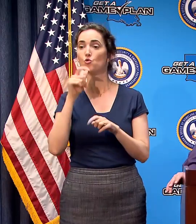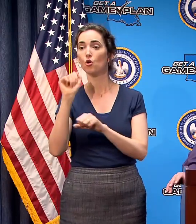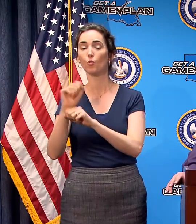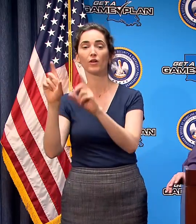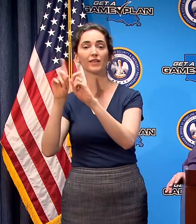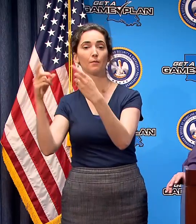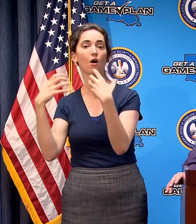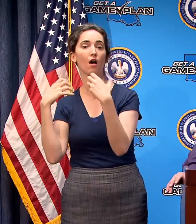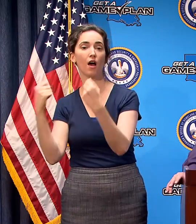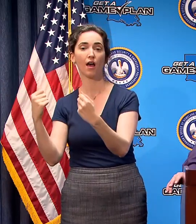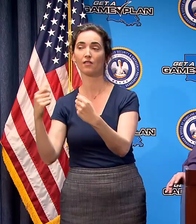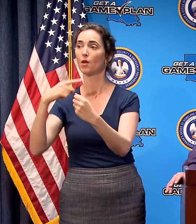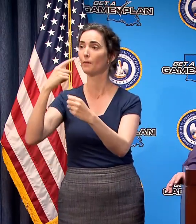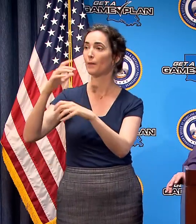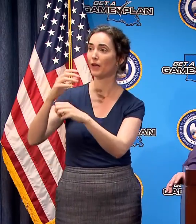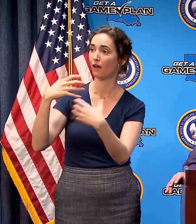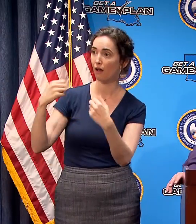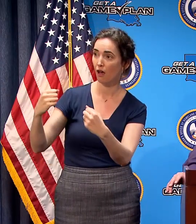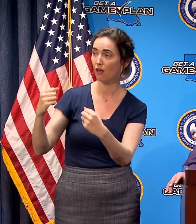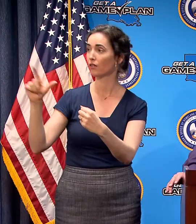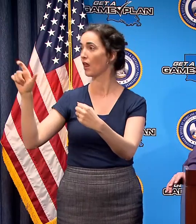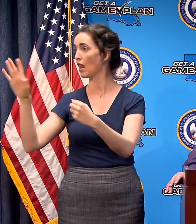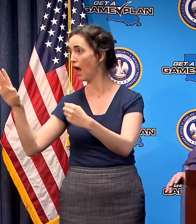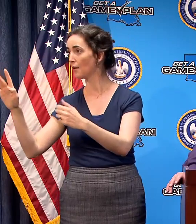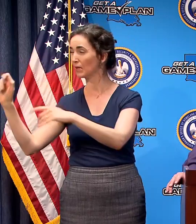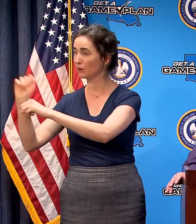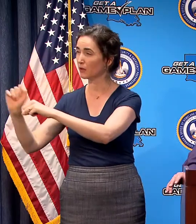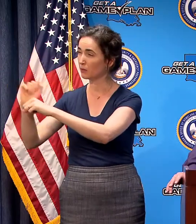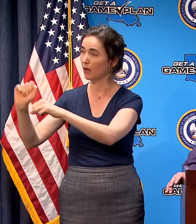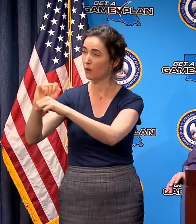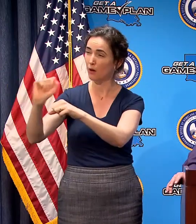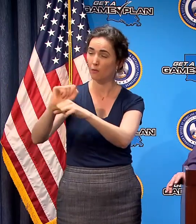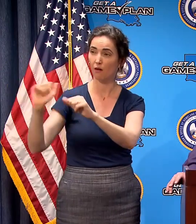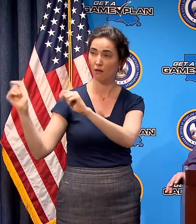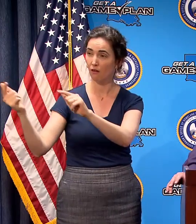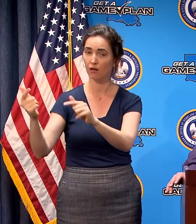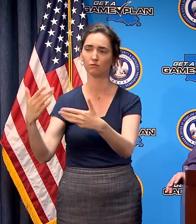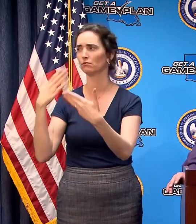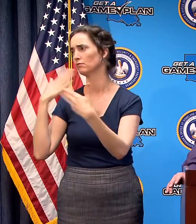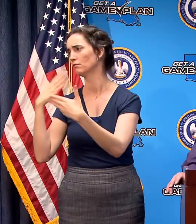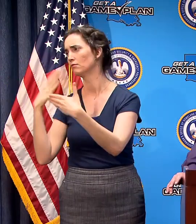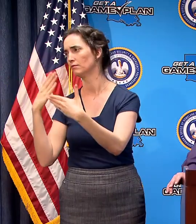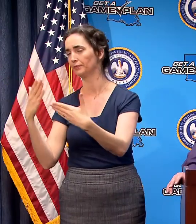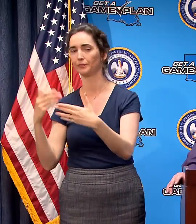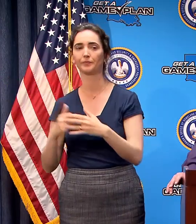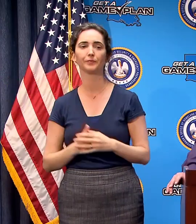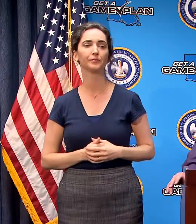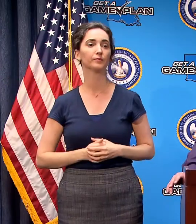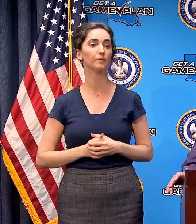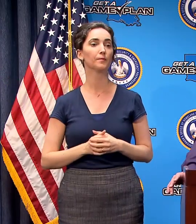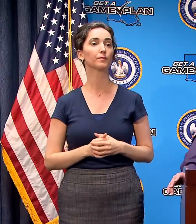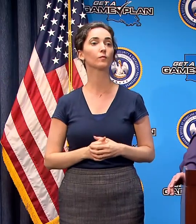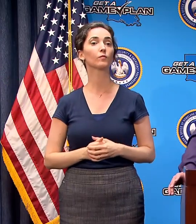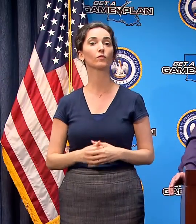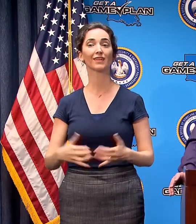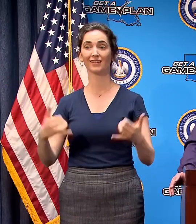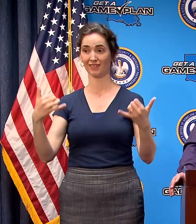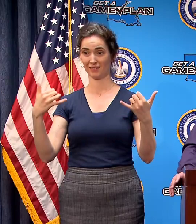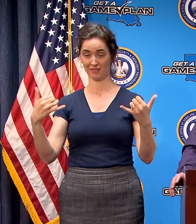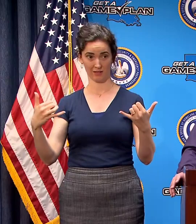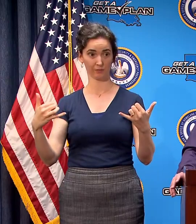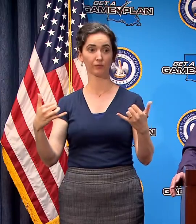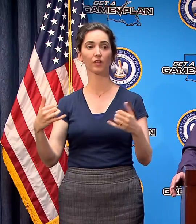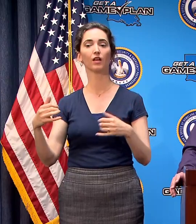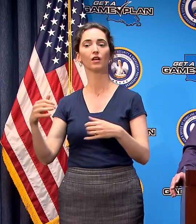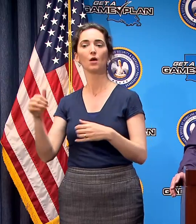at the Department of Health and Public Health and over at the lab for the work that they have been doing we have now had more than 2,000